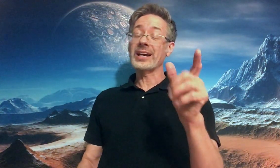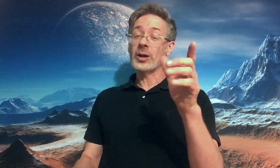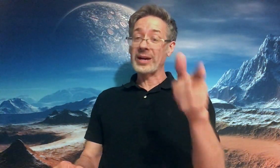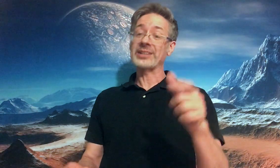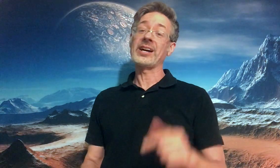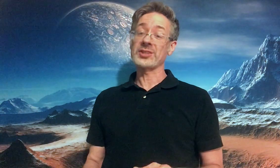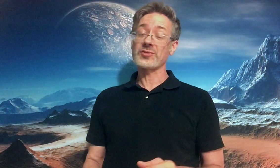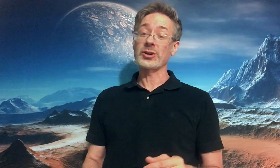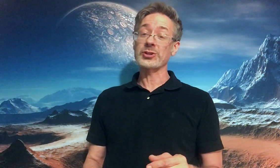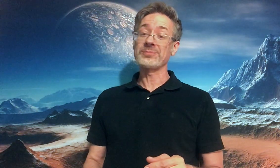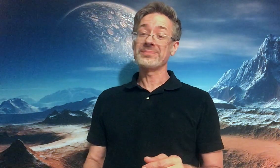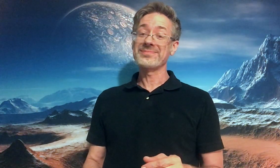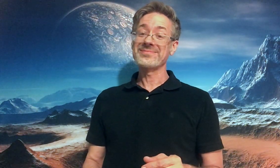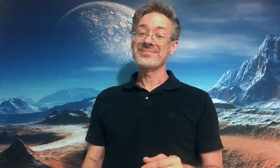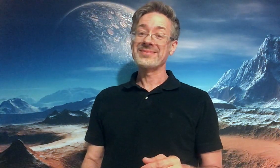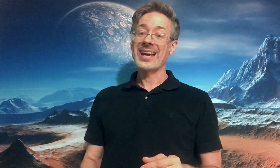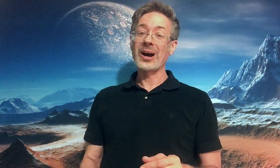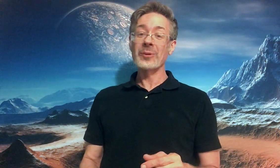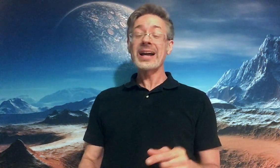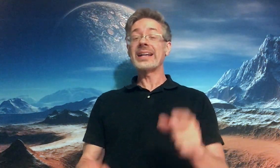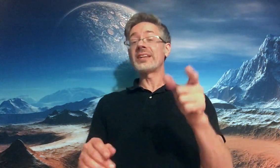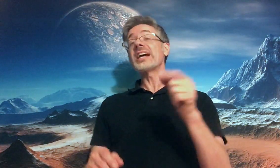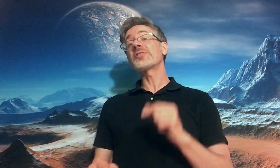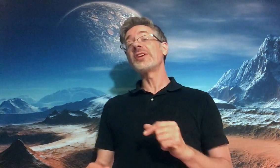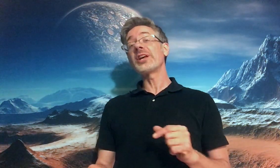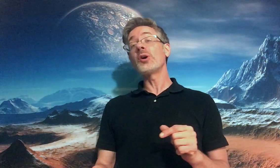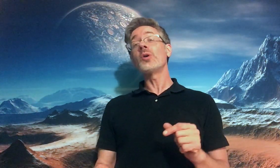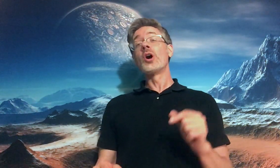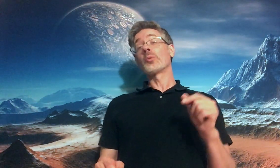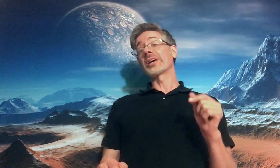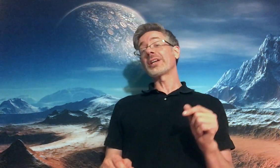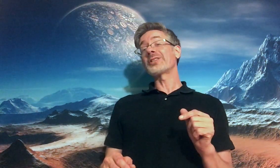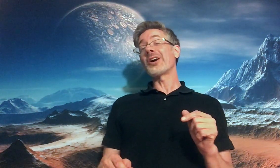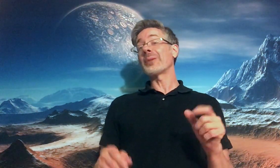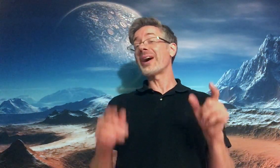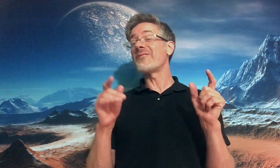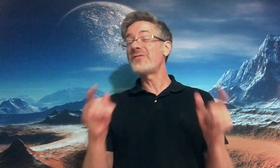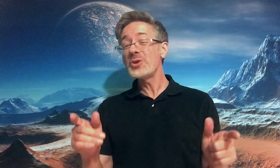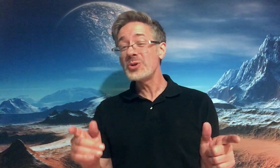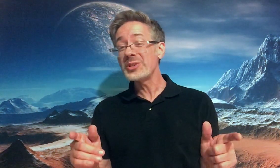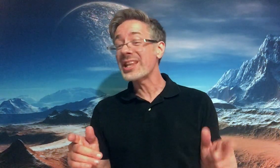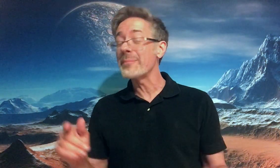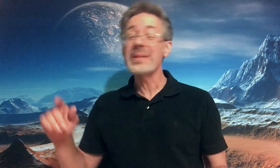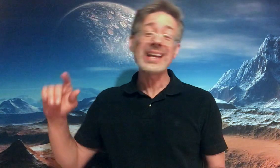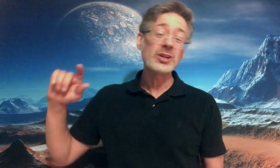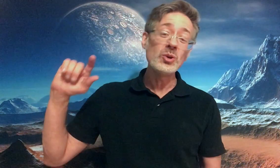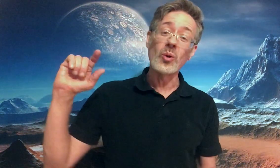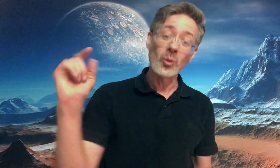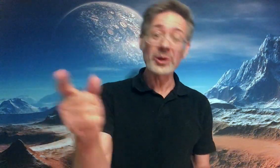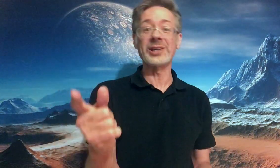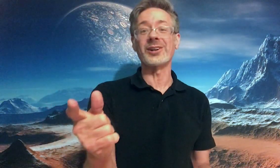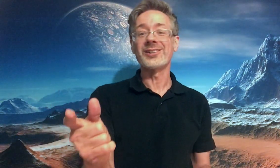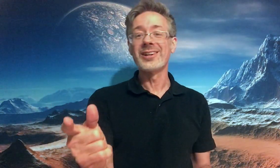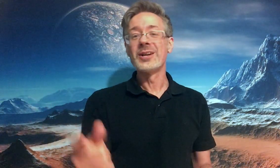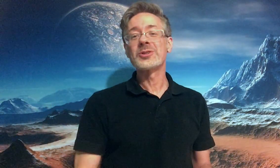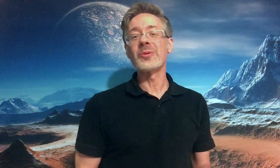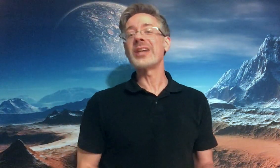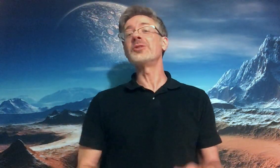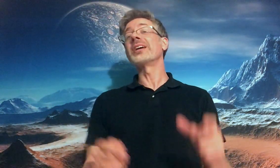erectile dysfunction. All right. In the next video, we're going to talk about foods that make you hornier so that you can